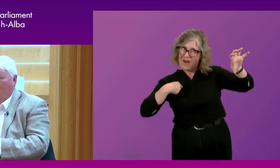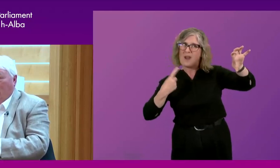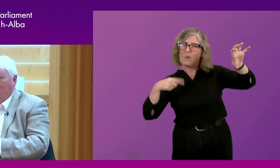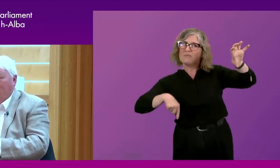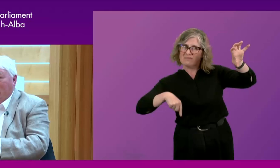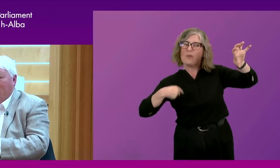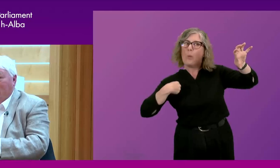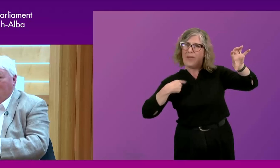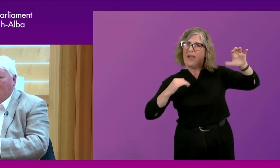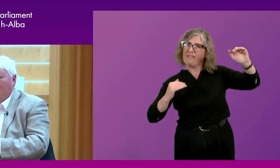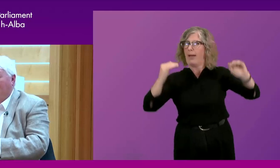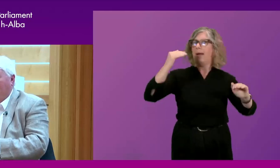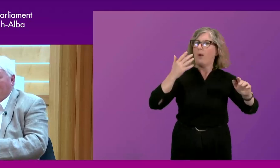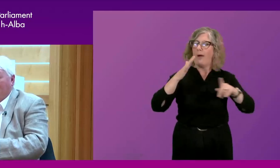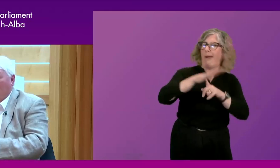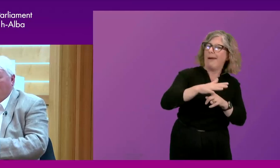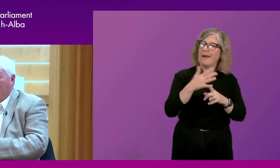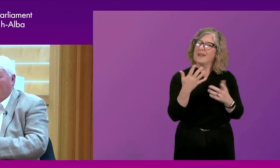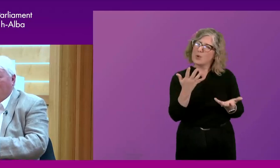Holyrood Butte House and, and St Andrews House.